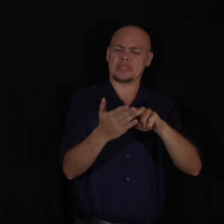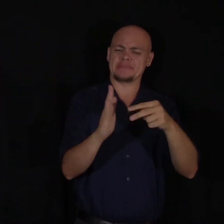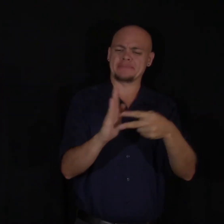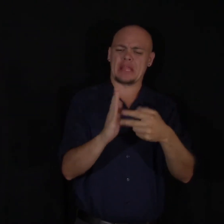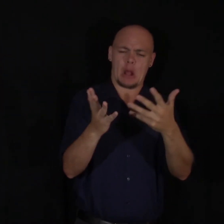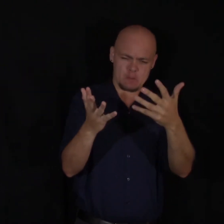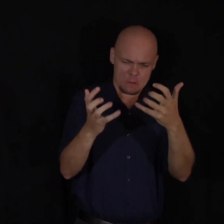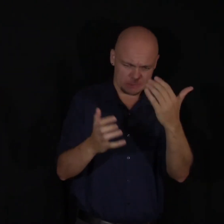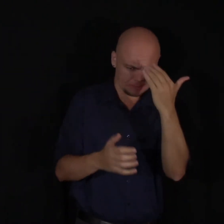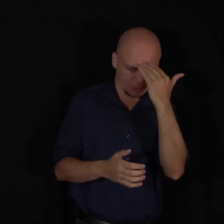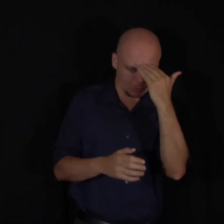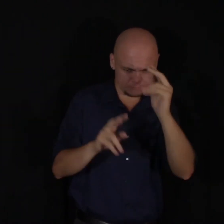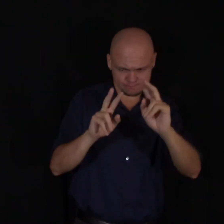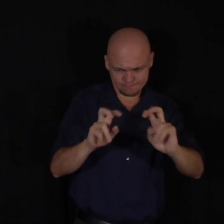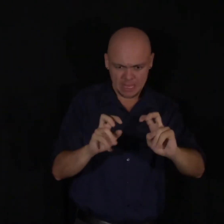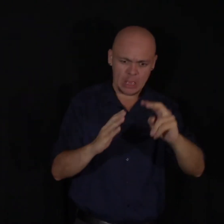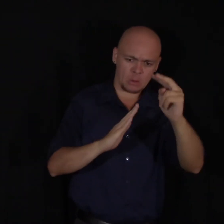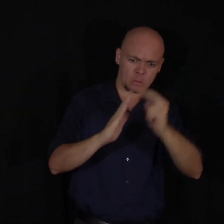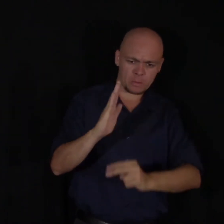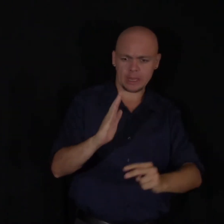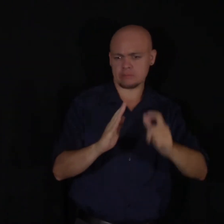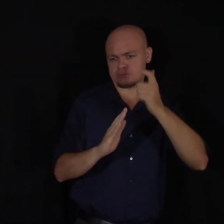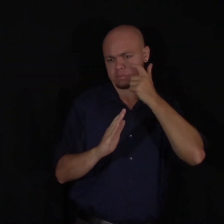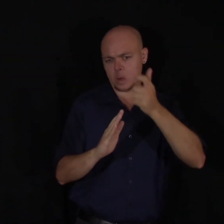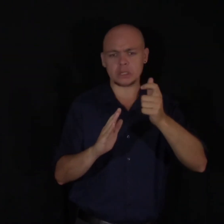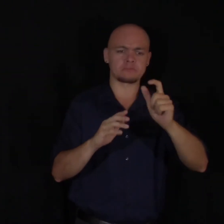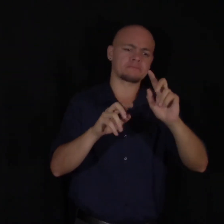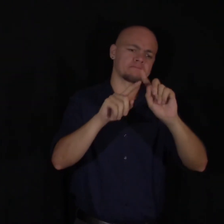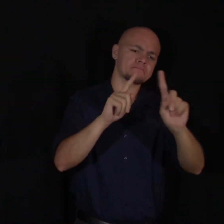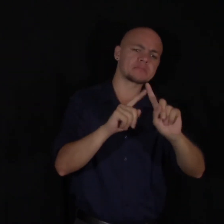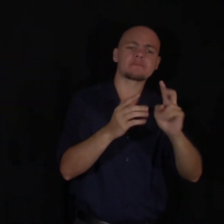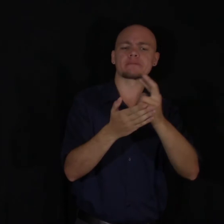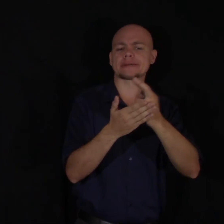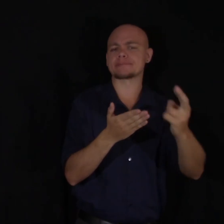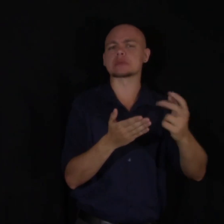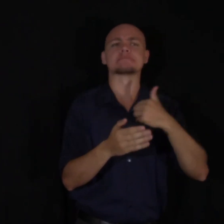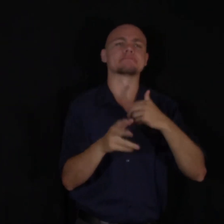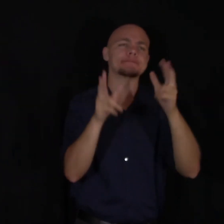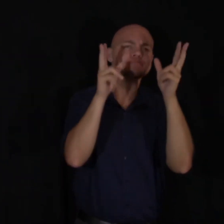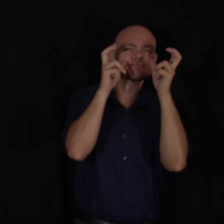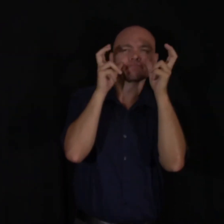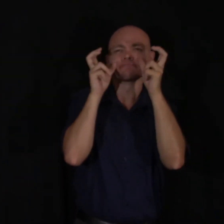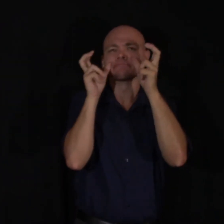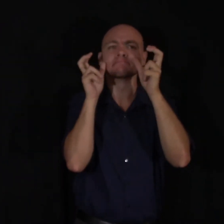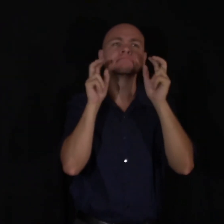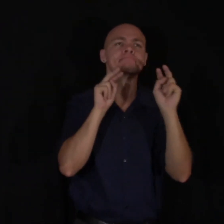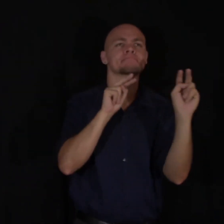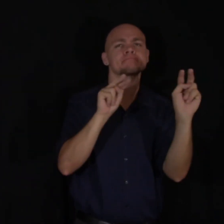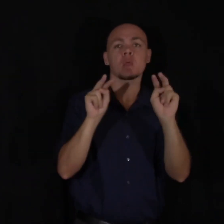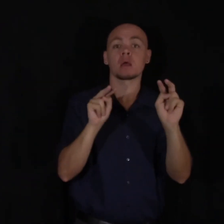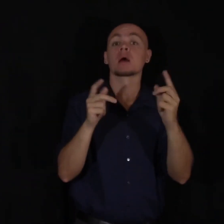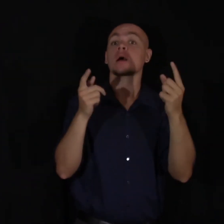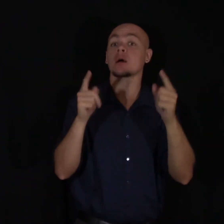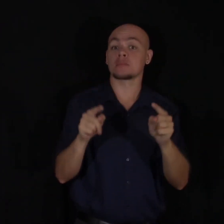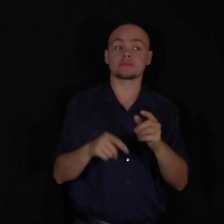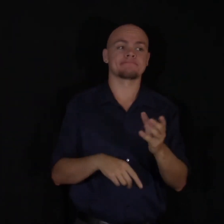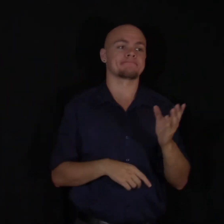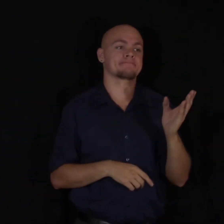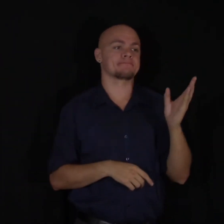And I read, and I watched, and I listened to many different resources about the big H. And I came across